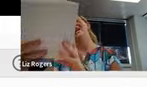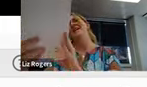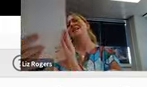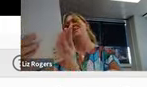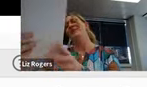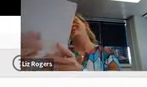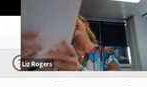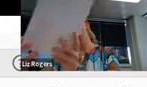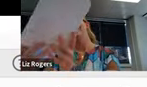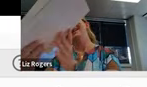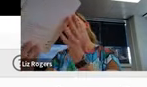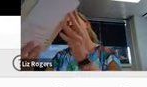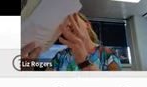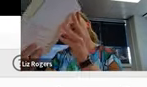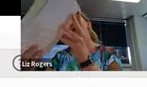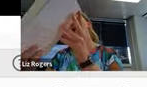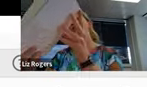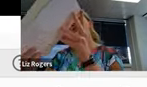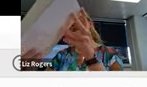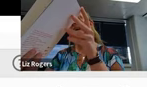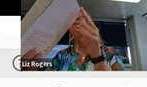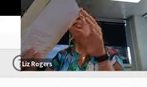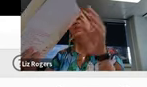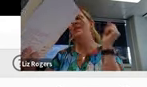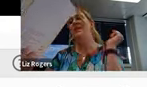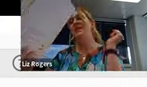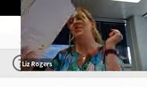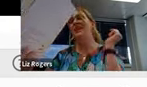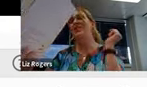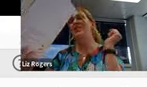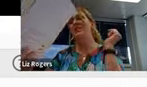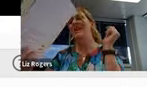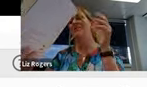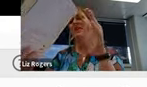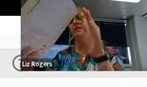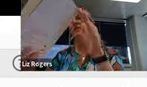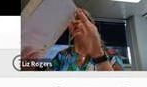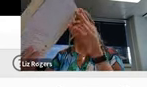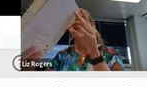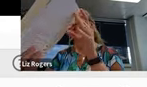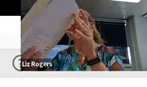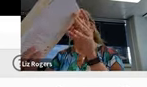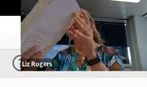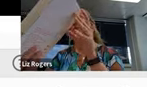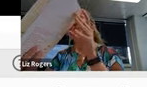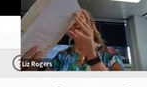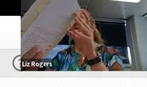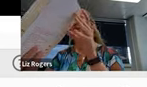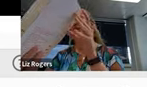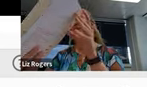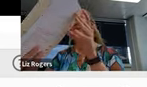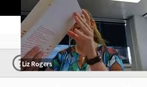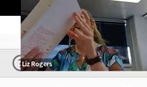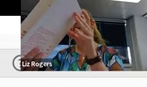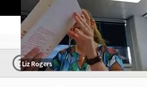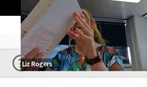So in the script, I should say as well that the illustrations, everything on the illustrations, they were all done by